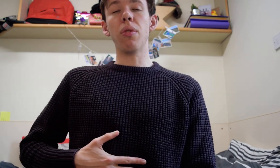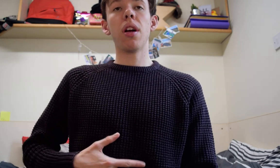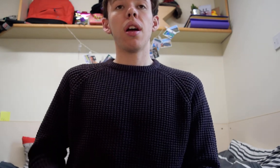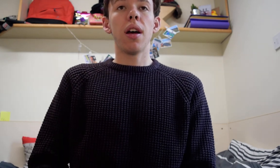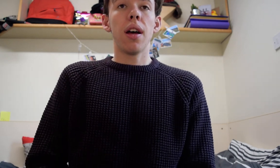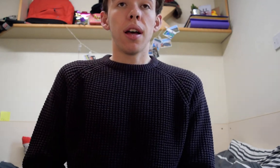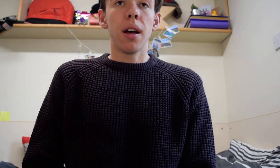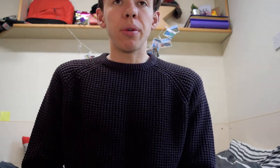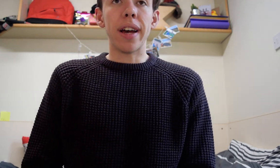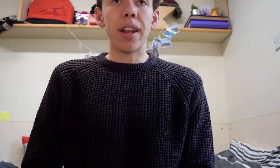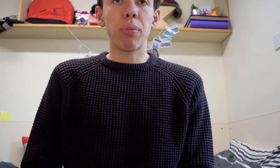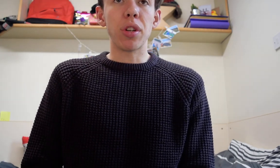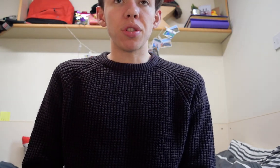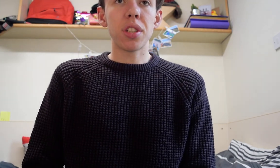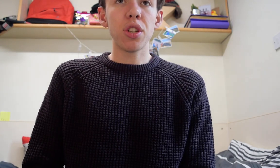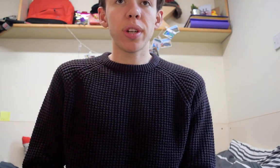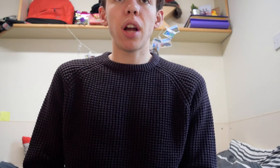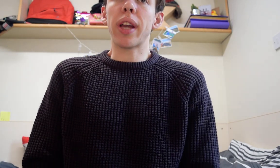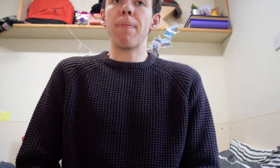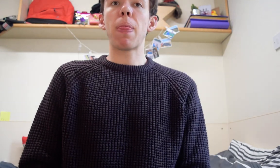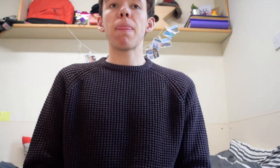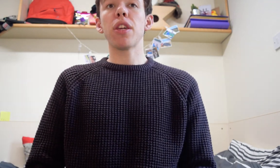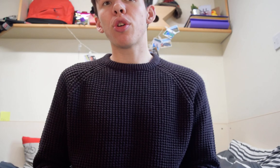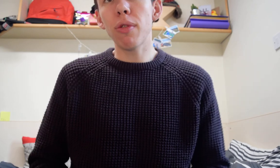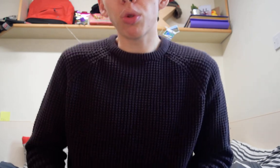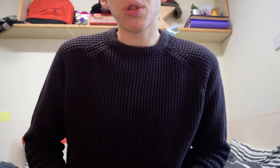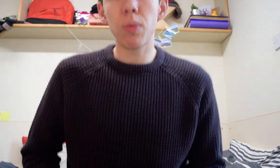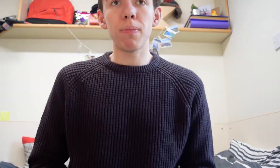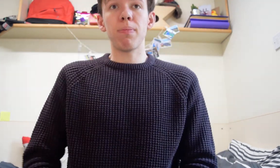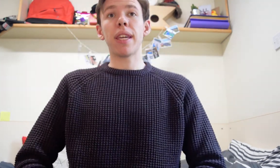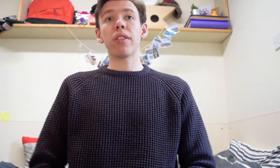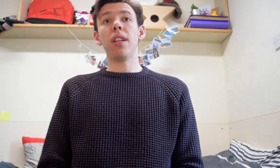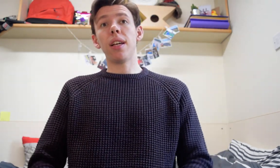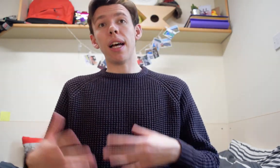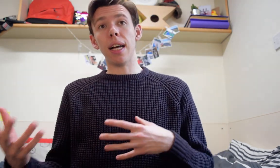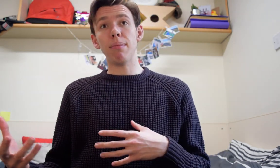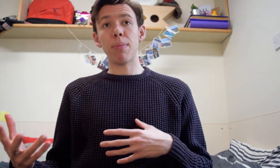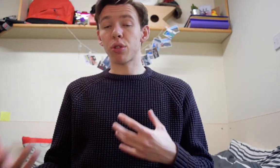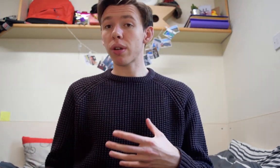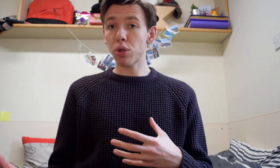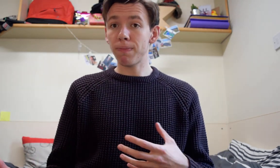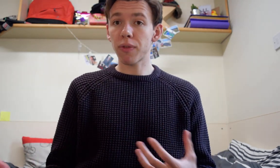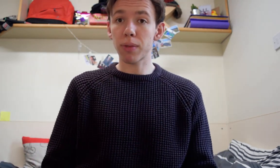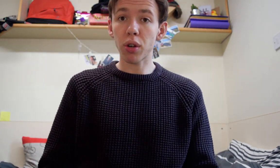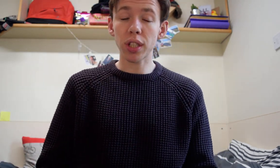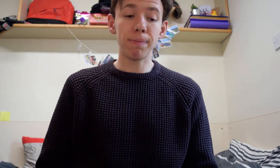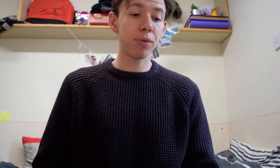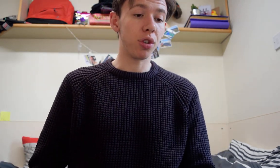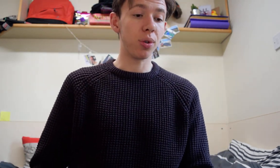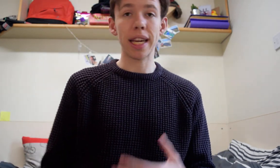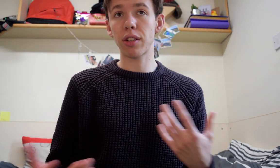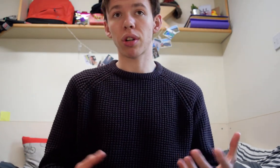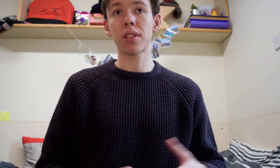we've had operation surgery okay you could also be given a prescription from a doctor to take drugs